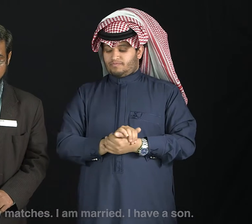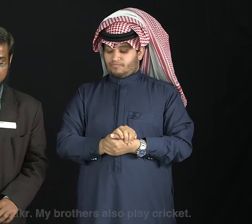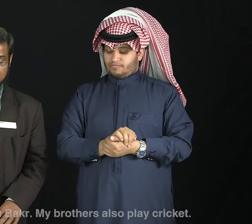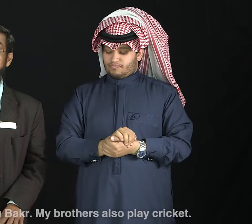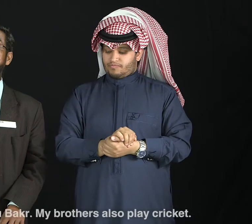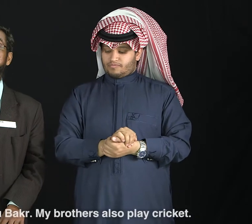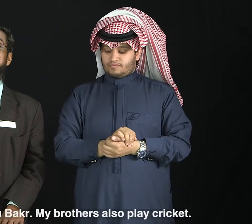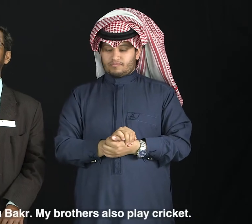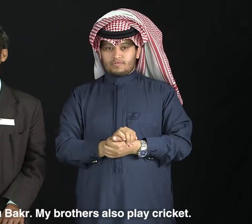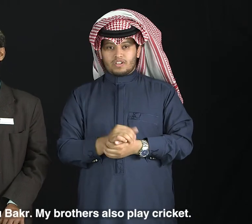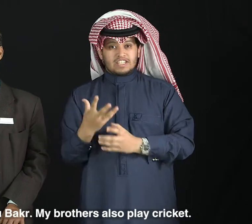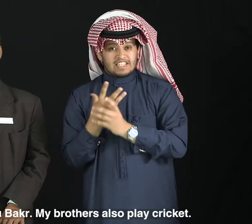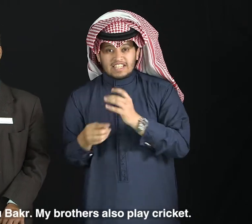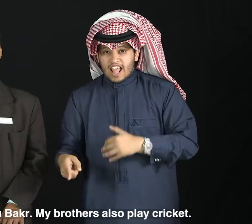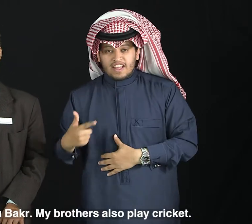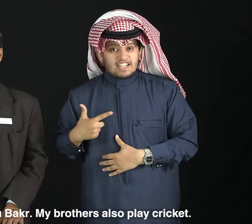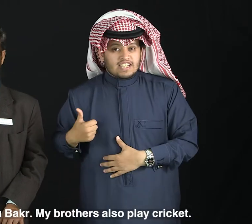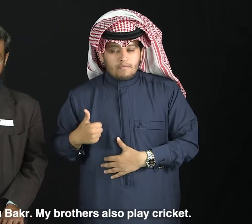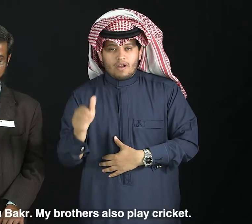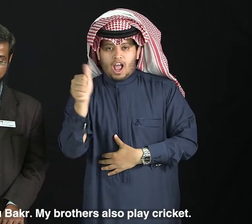His name is Abu Bakr.